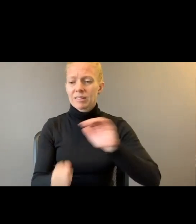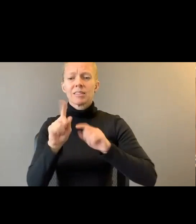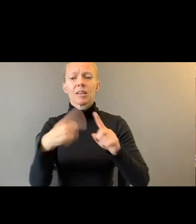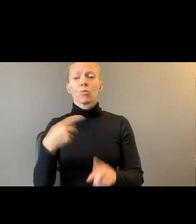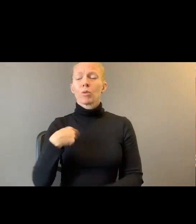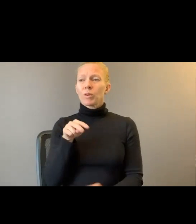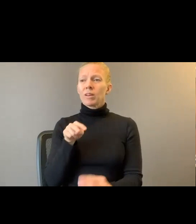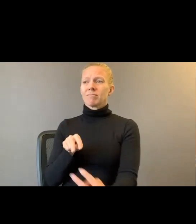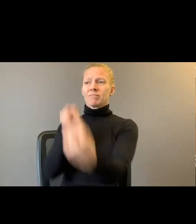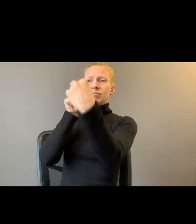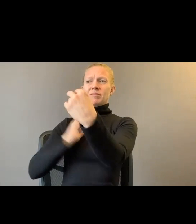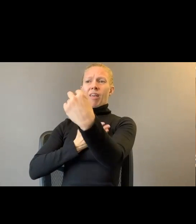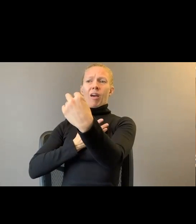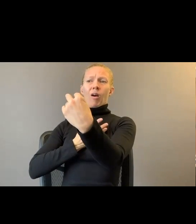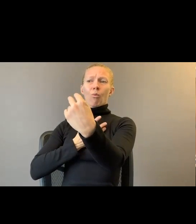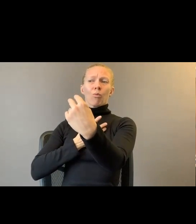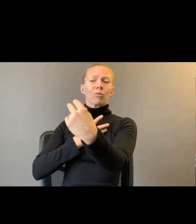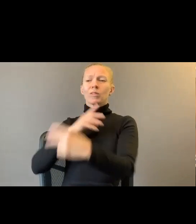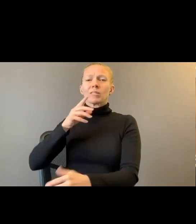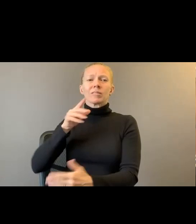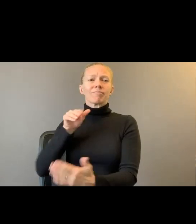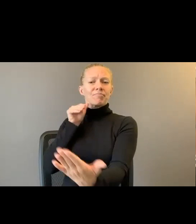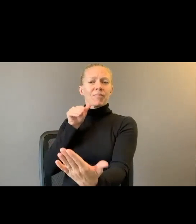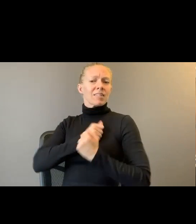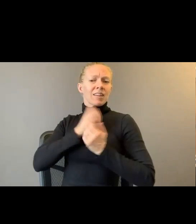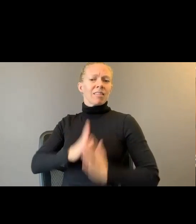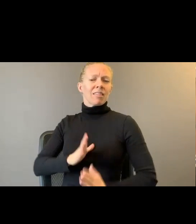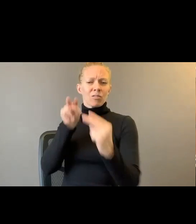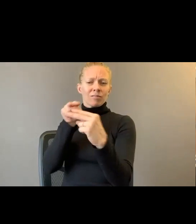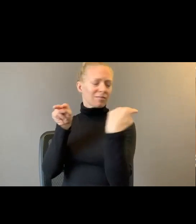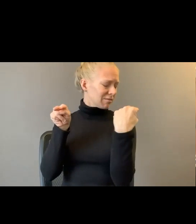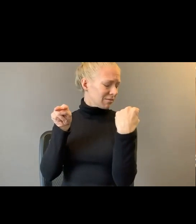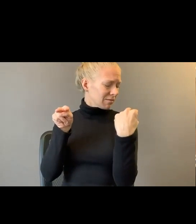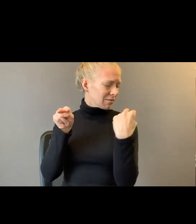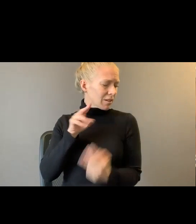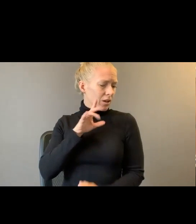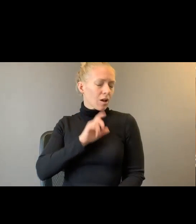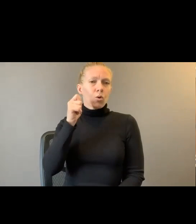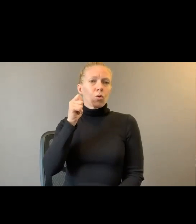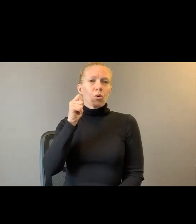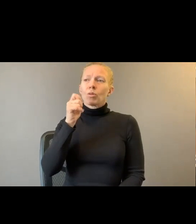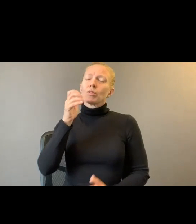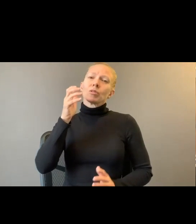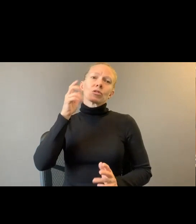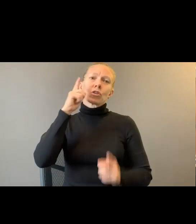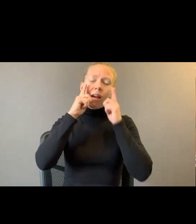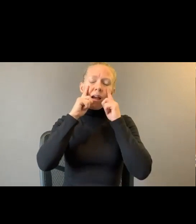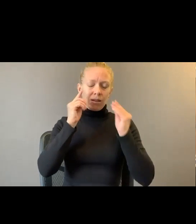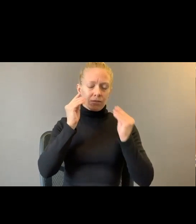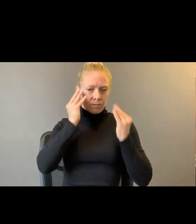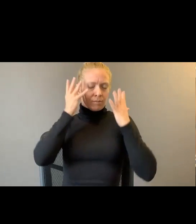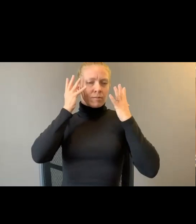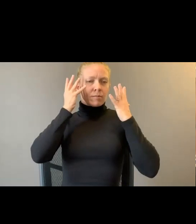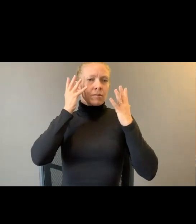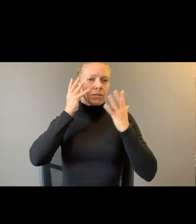-gays. Bright. Open. Later. Now. Eyes smoldered. Coats swept open to flash our